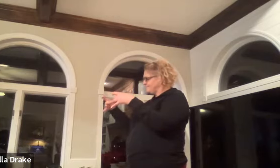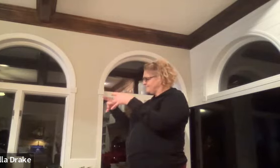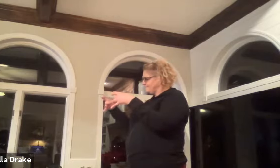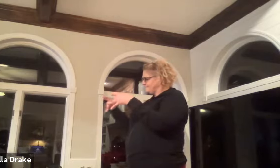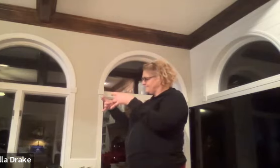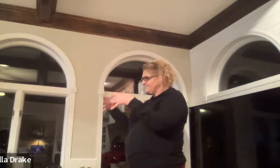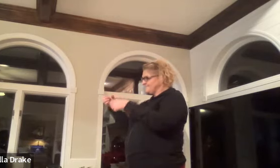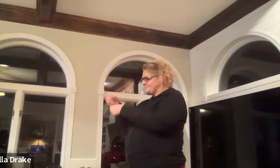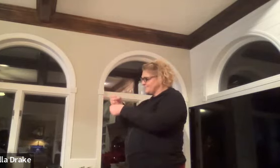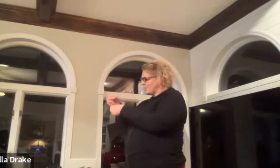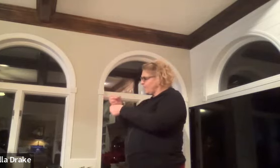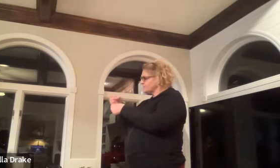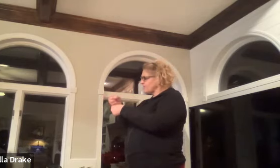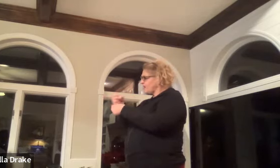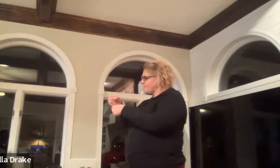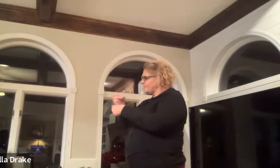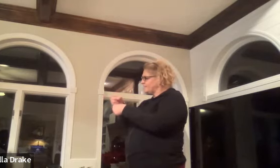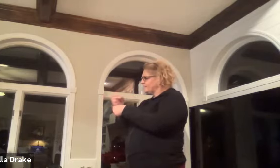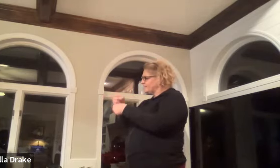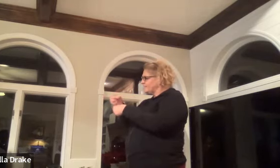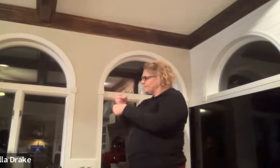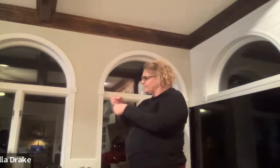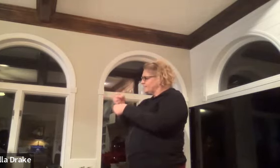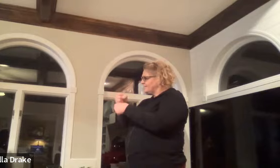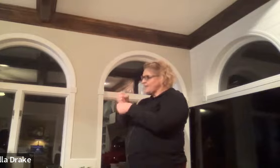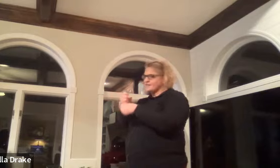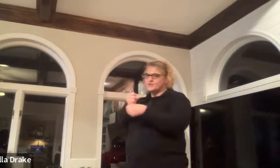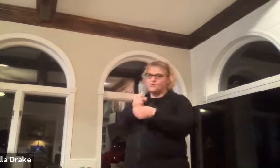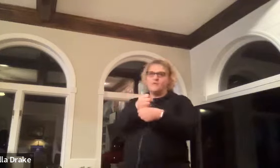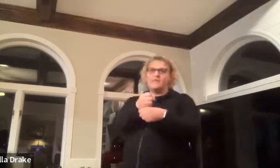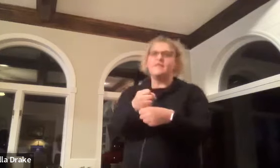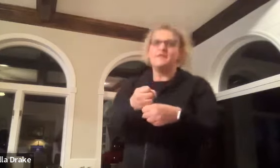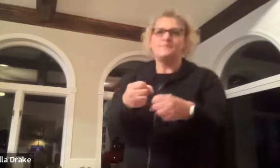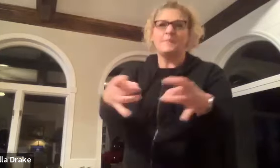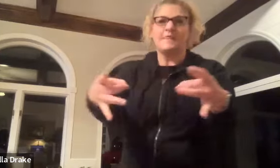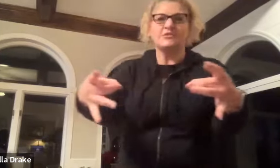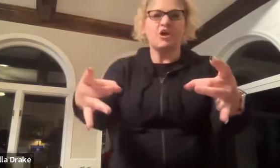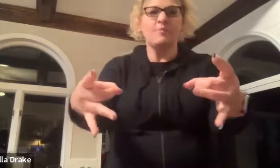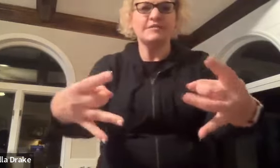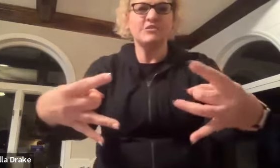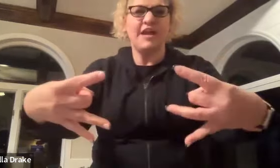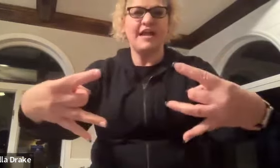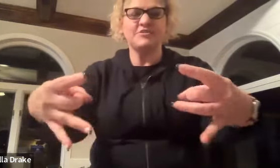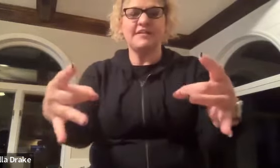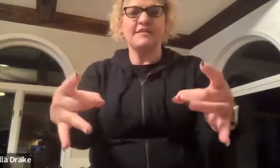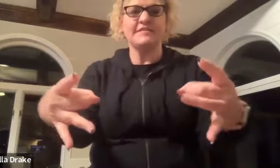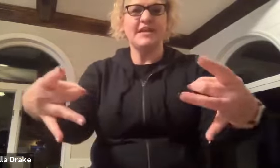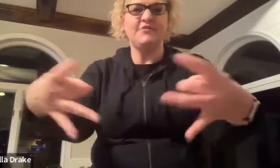starbucks coffee starbucks coffee okay so starbucks is your hands are like this and you